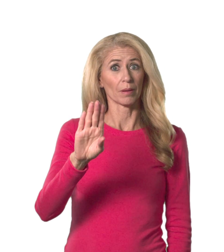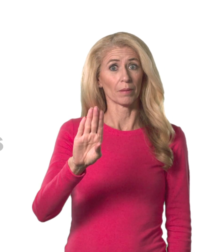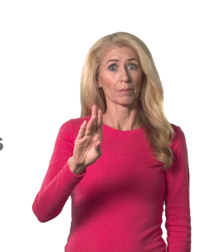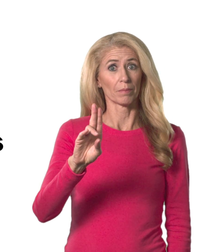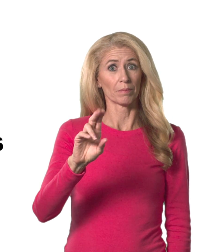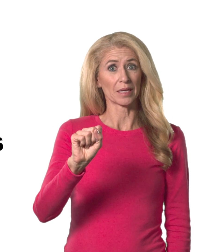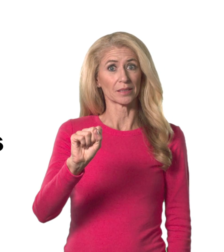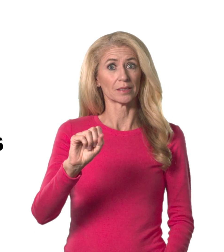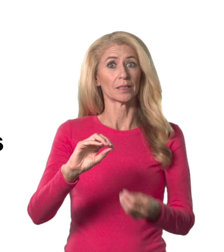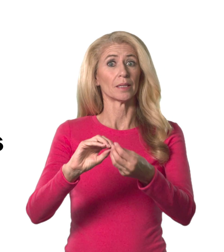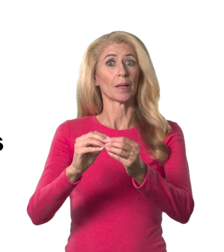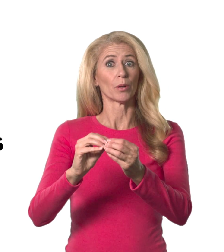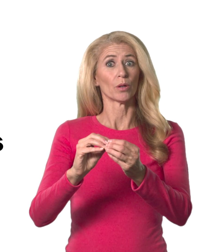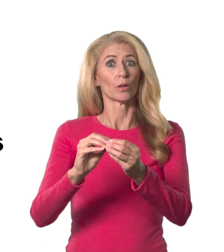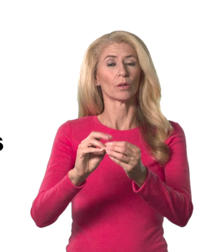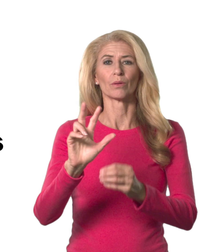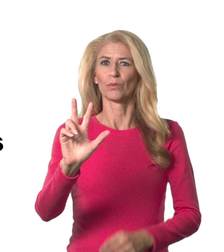That's bus number 3.